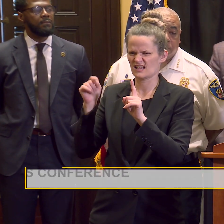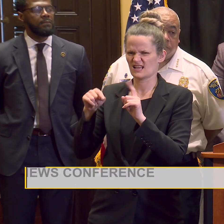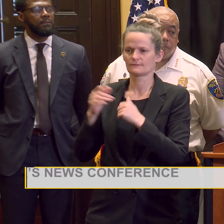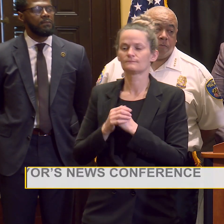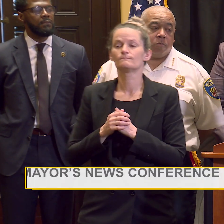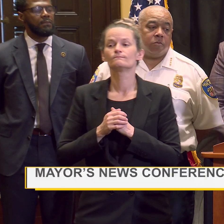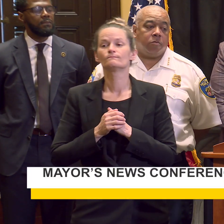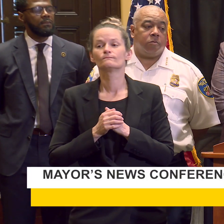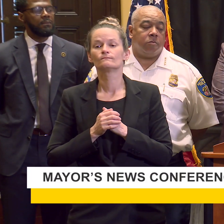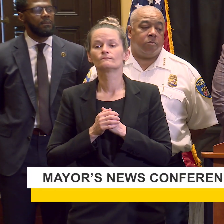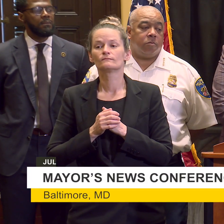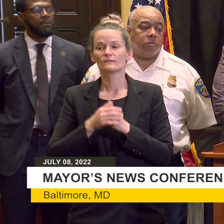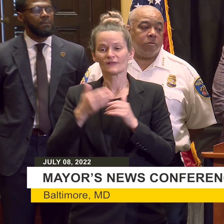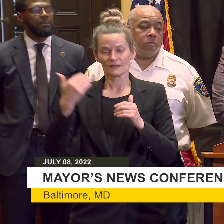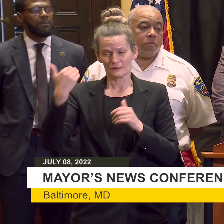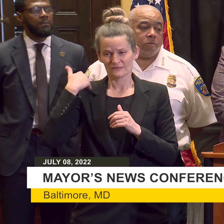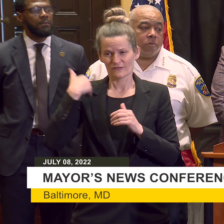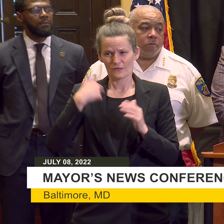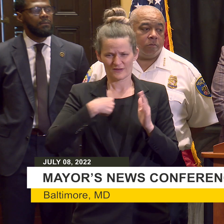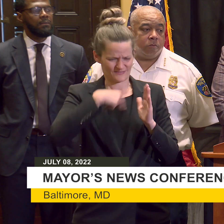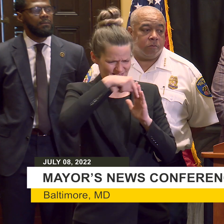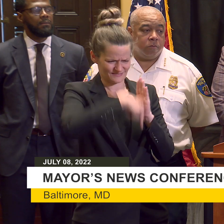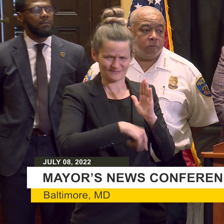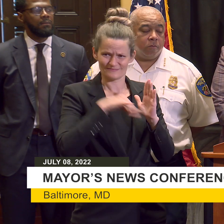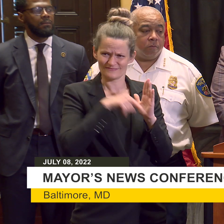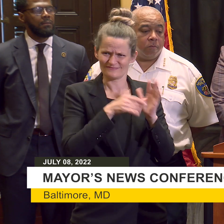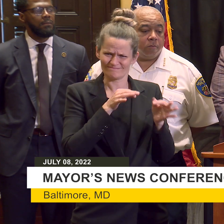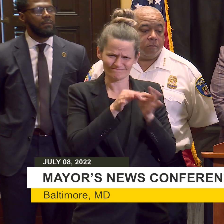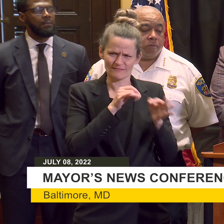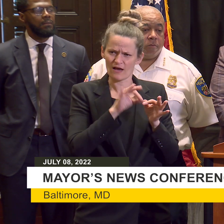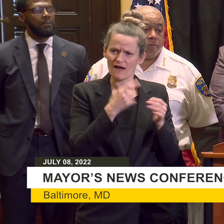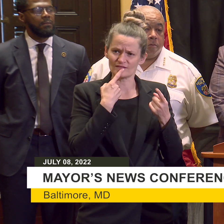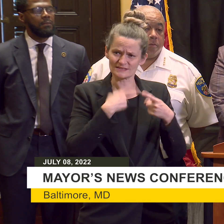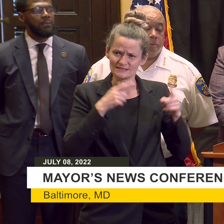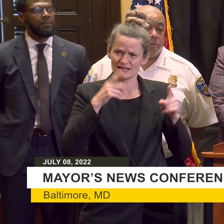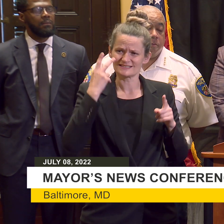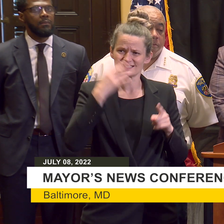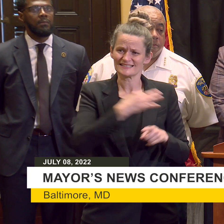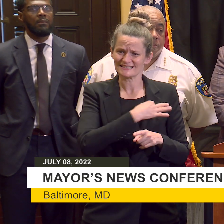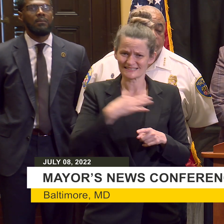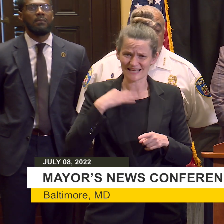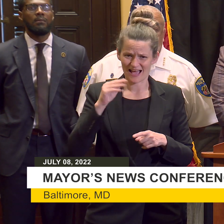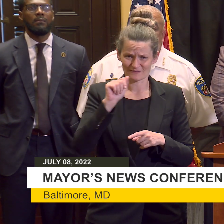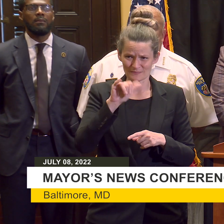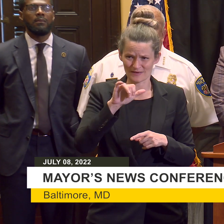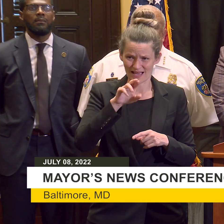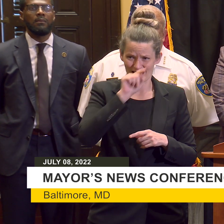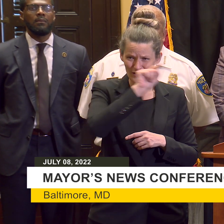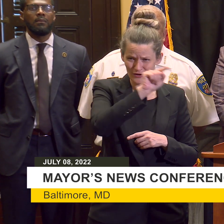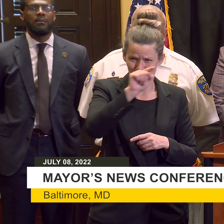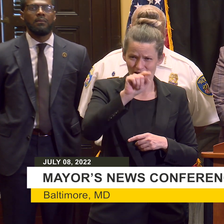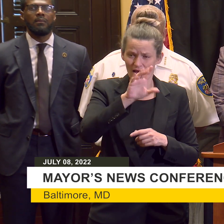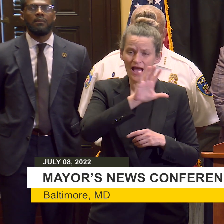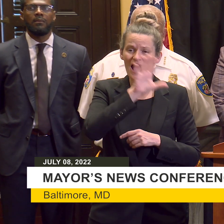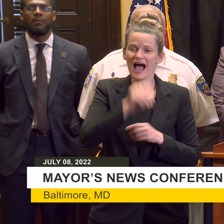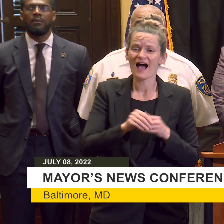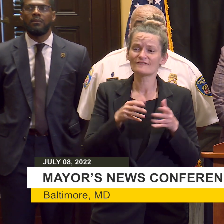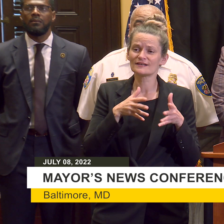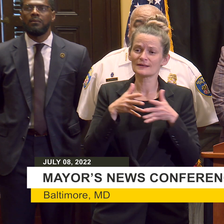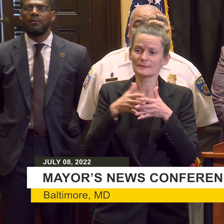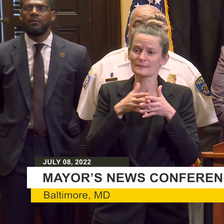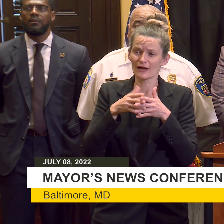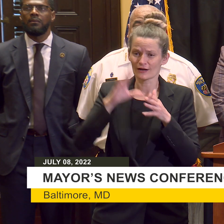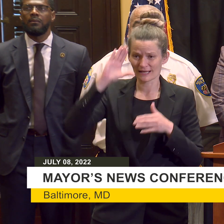metrics, I do want to acknowledge the staff from the Mayor's Office of African-American Male Engagement. They are out on those corners